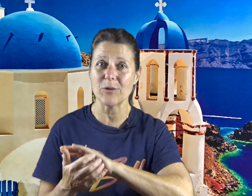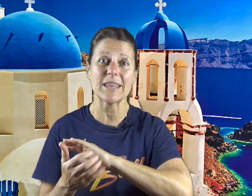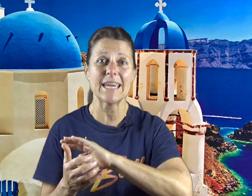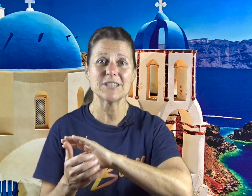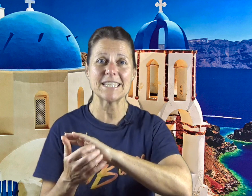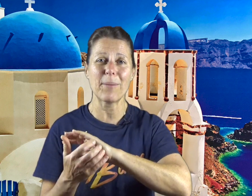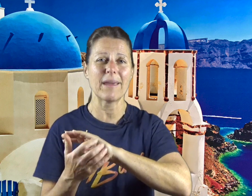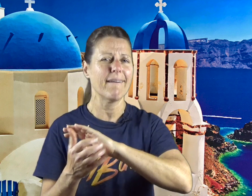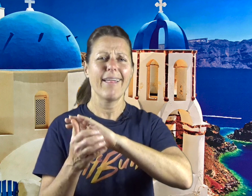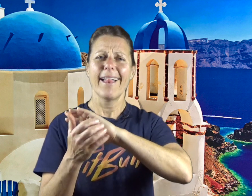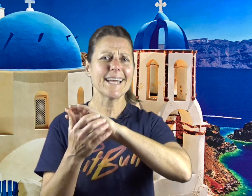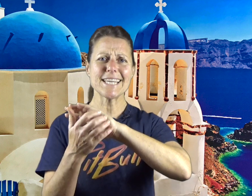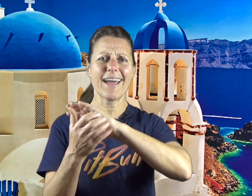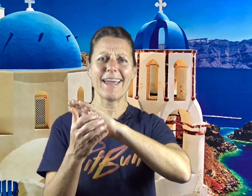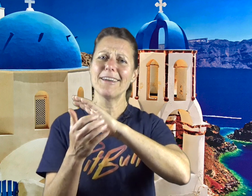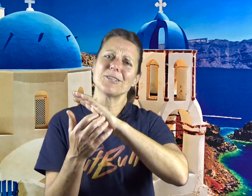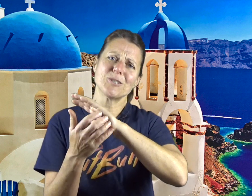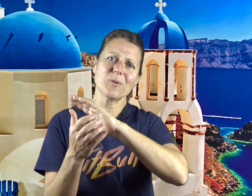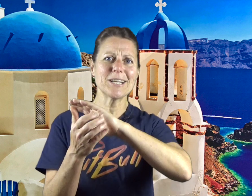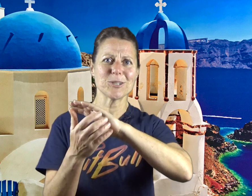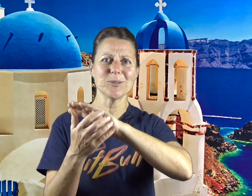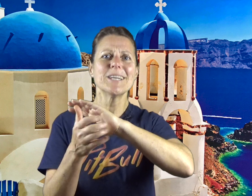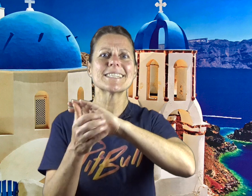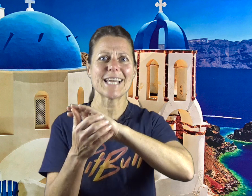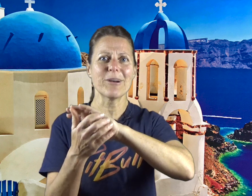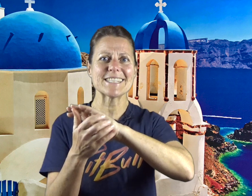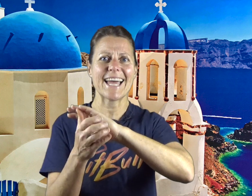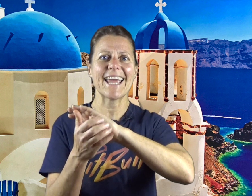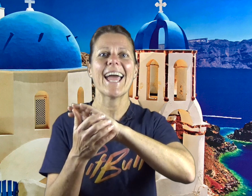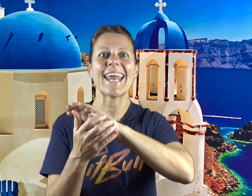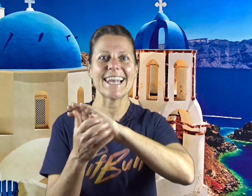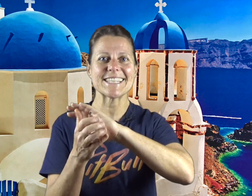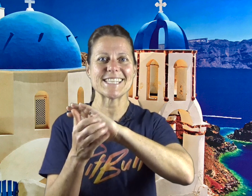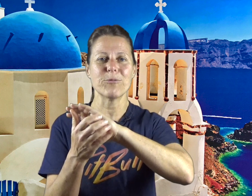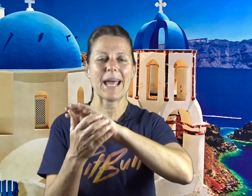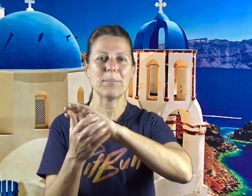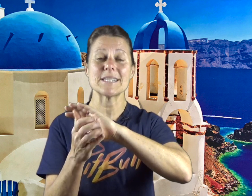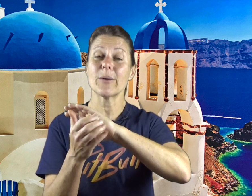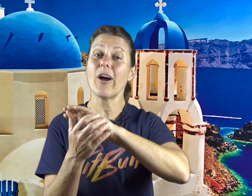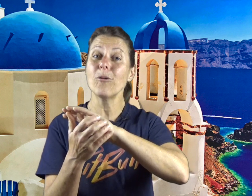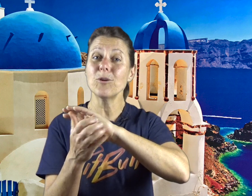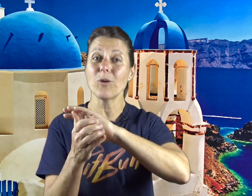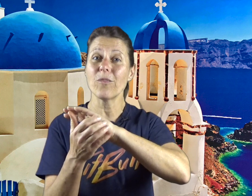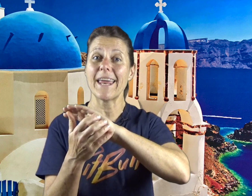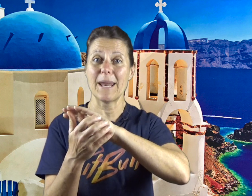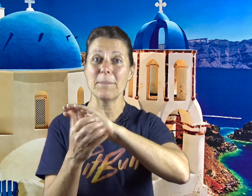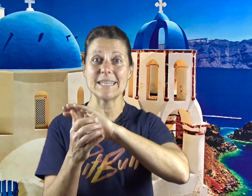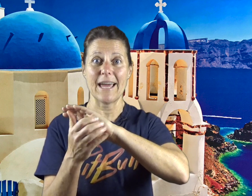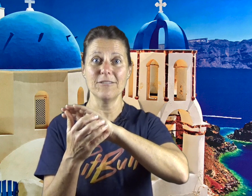with EFT tapping, that's okay. Just do what I do, say what I say and let's see what happens. So I hope you wrote that number down